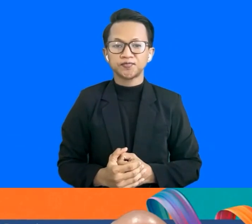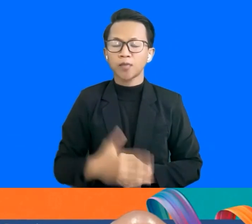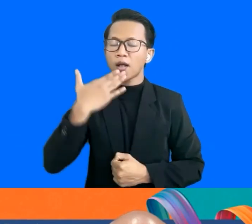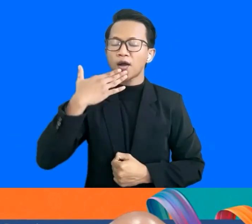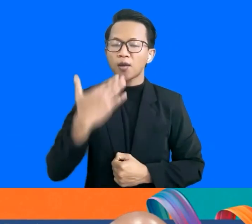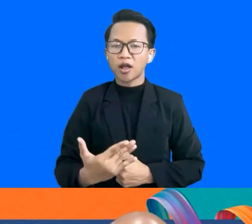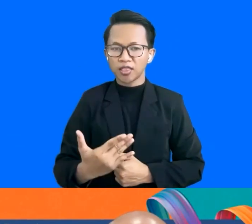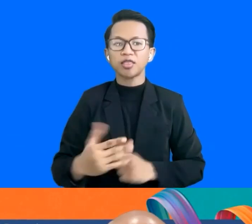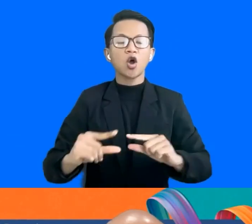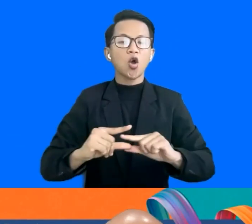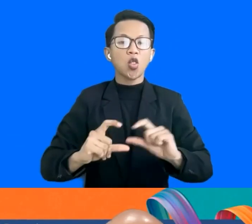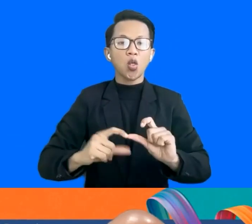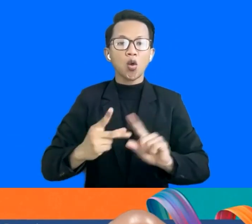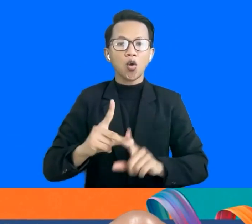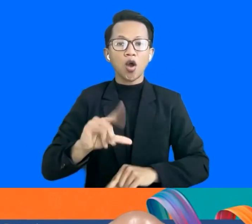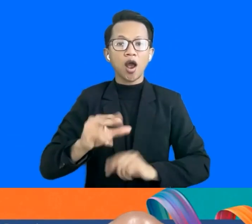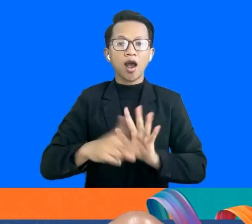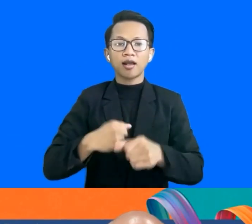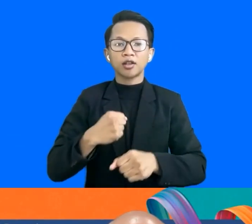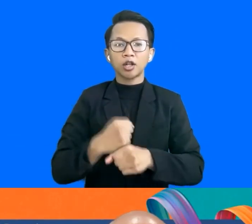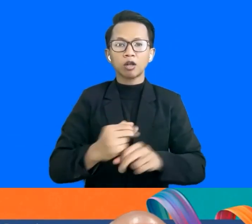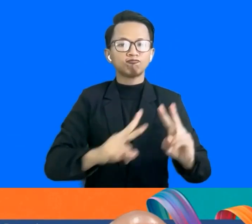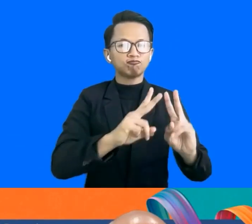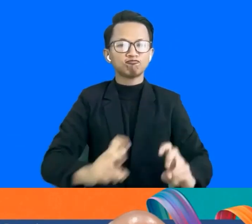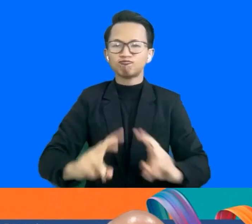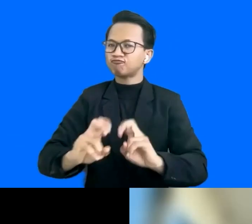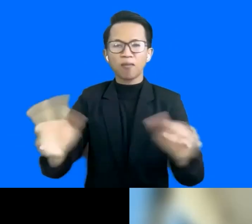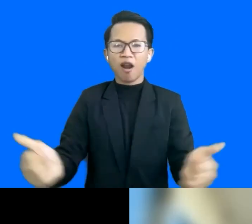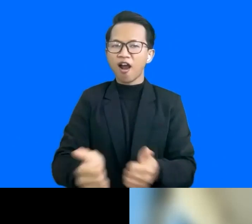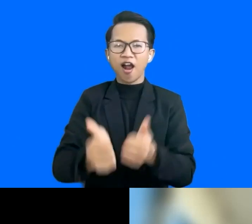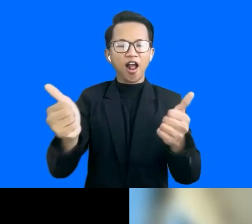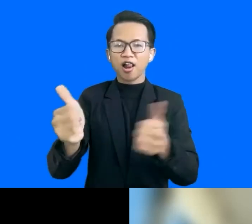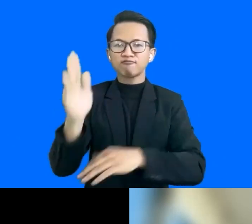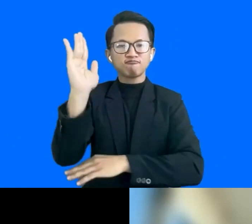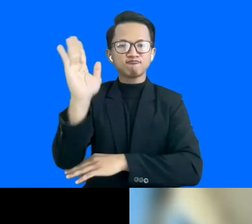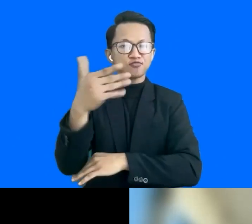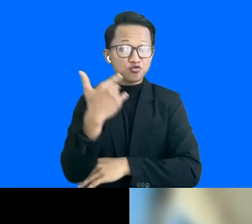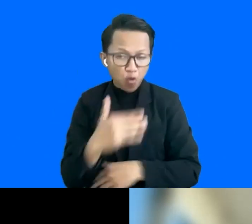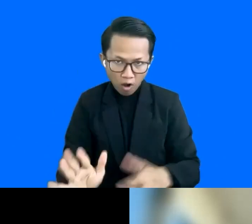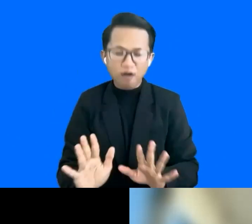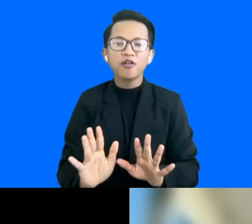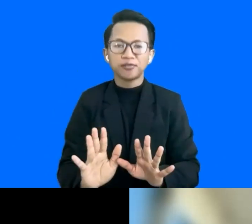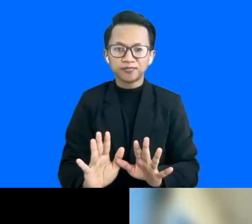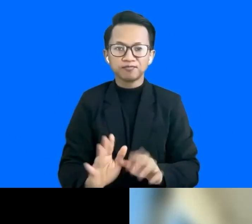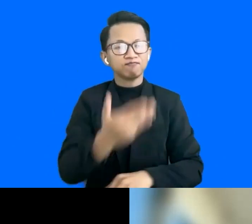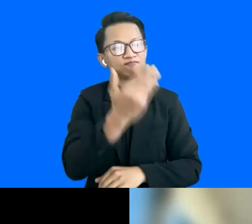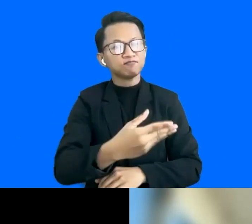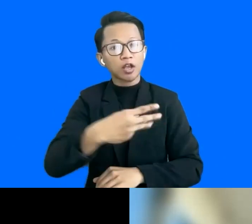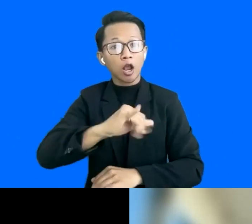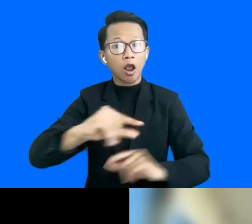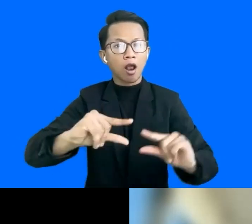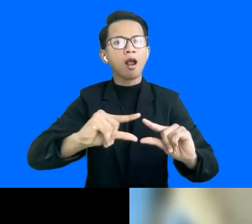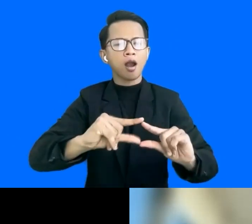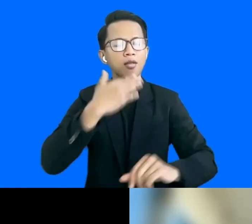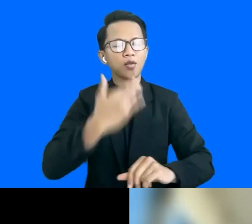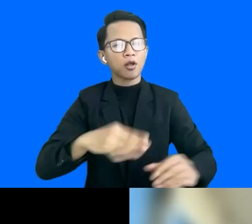Aisling and Nicole for the awesome report and also thanks to Airea for inviting me to be on this panel today.